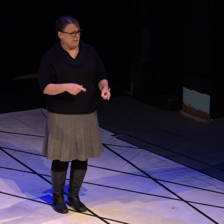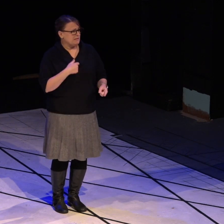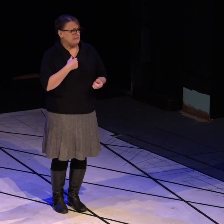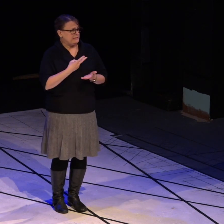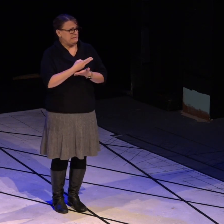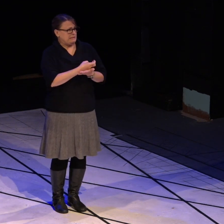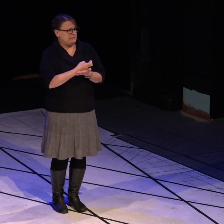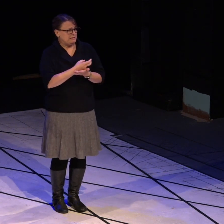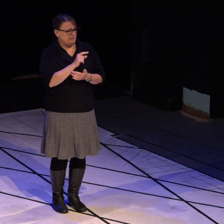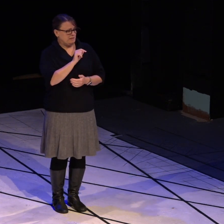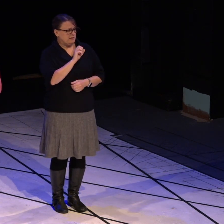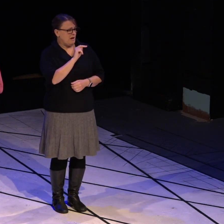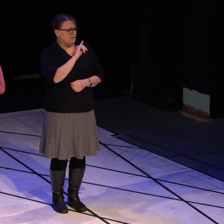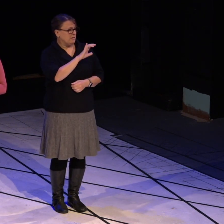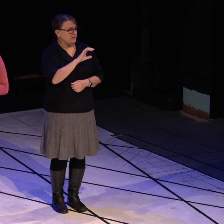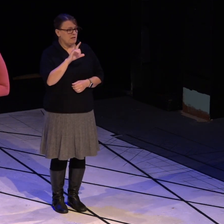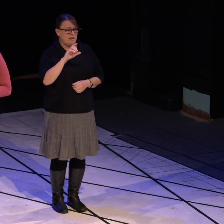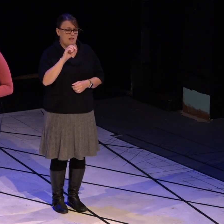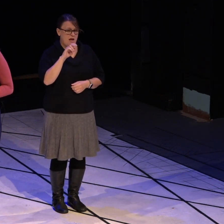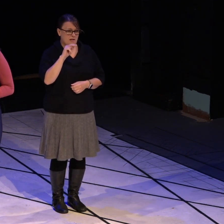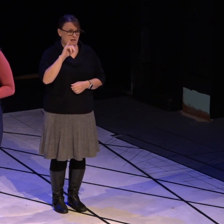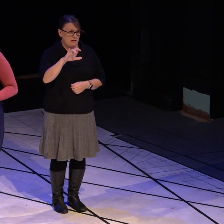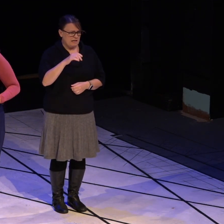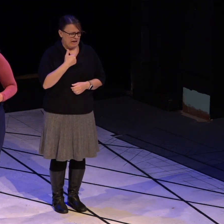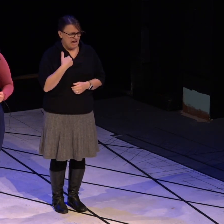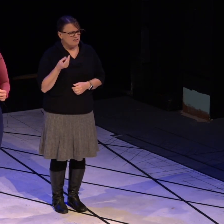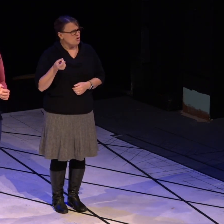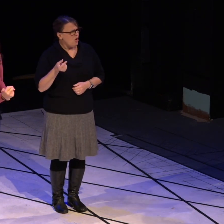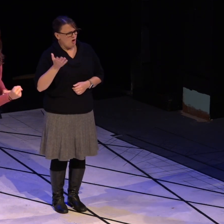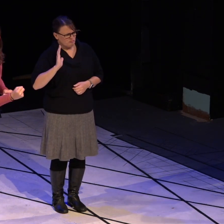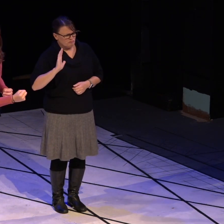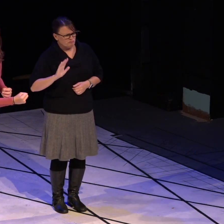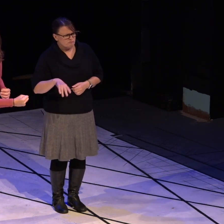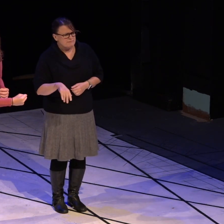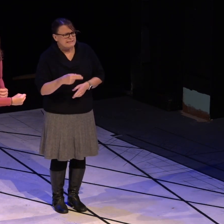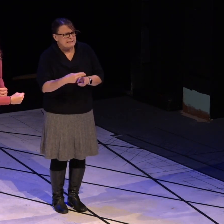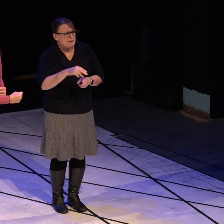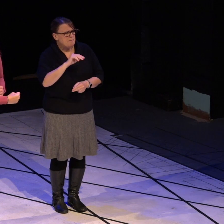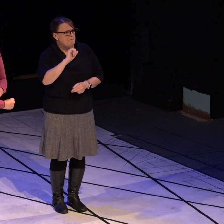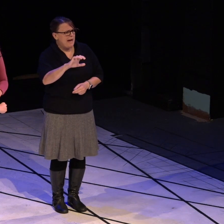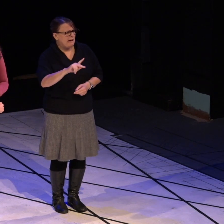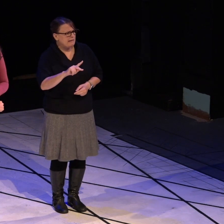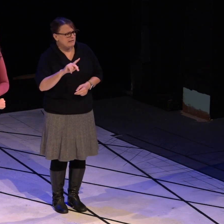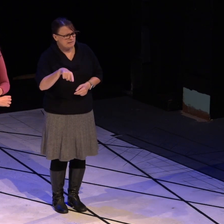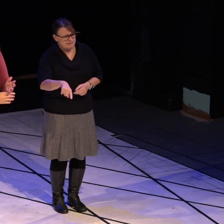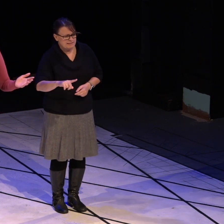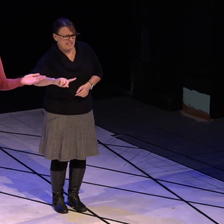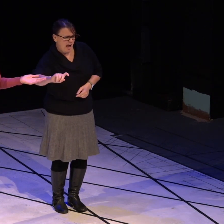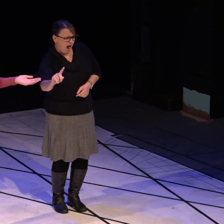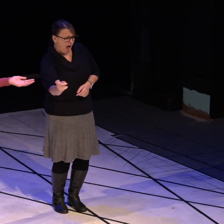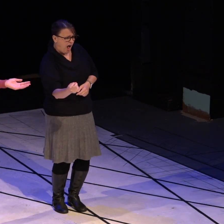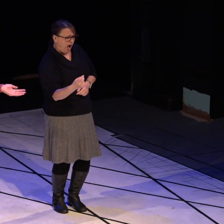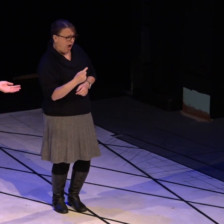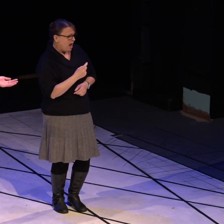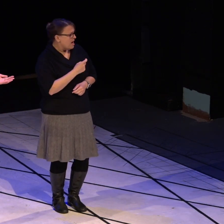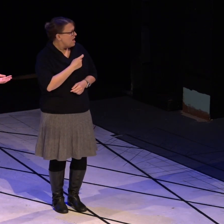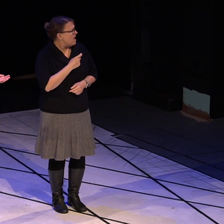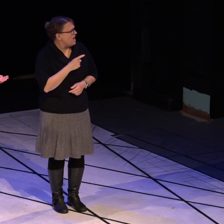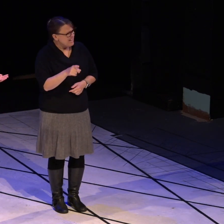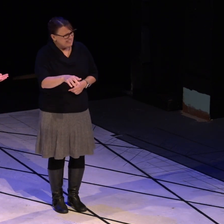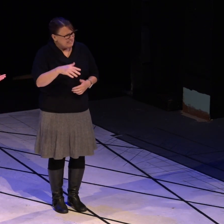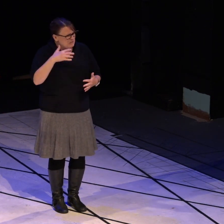sweet collie dog Mac came tearing into my bedroom, making an un